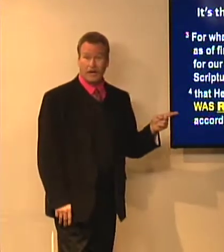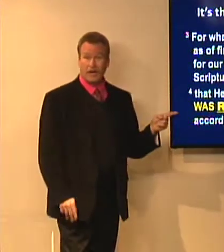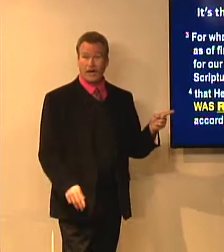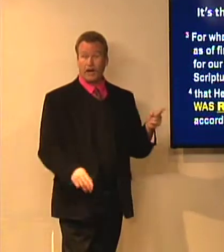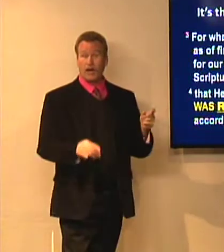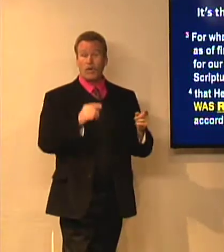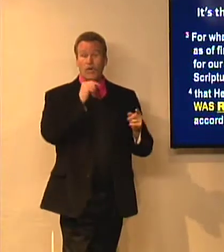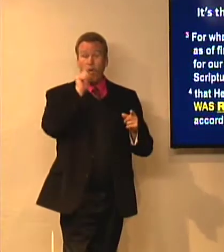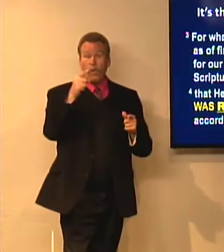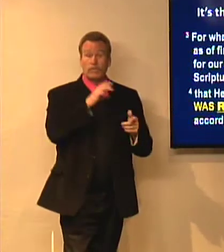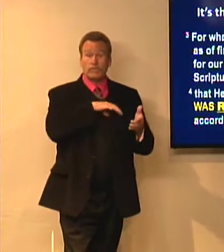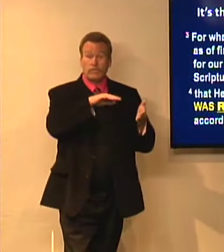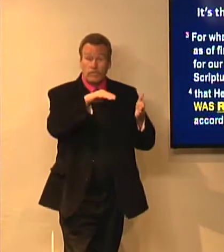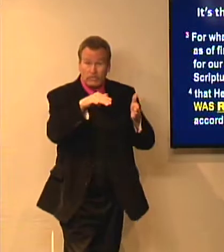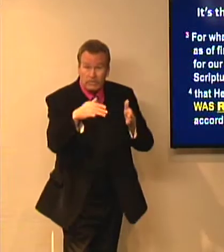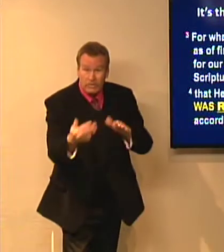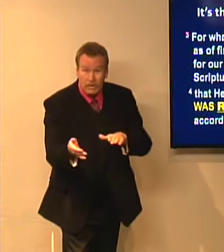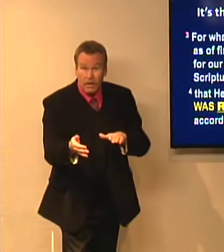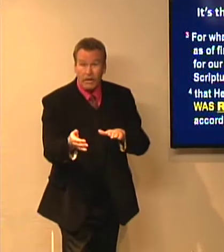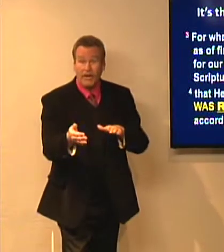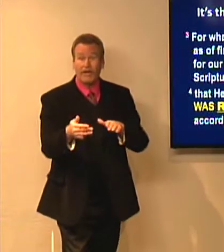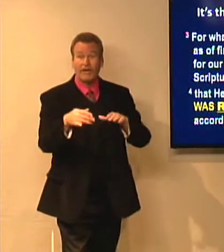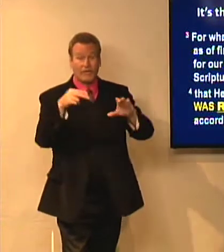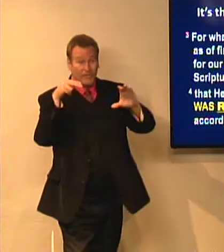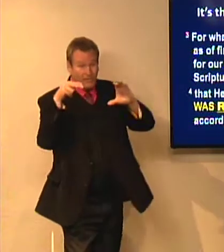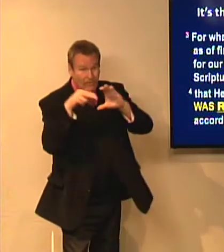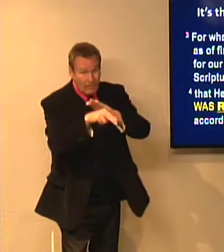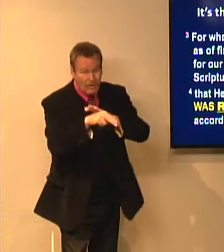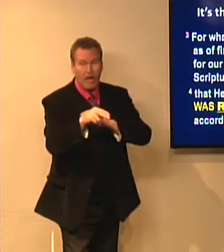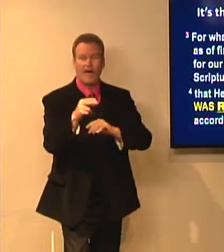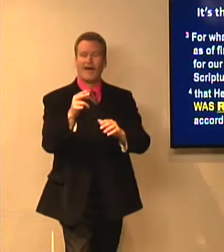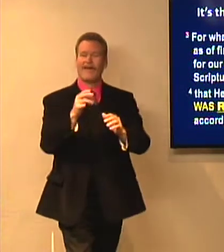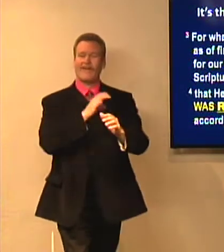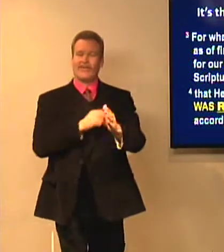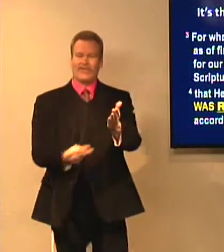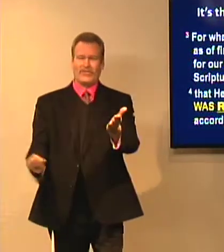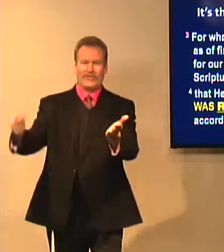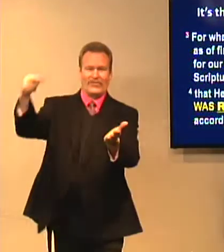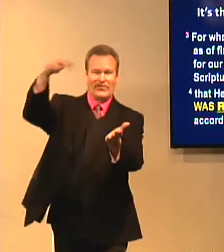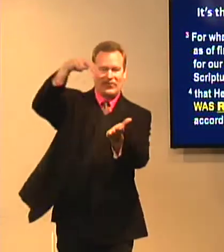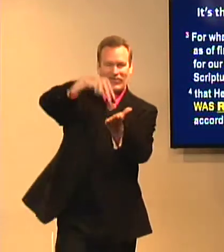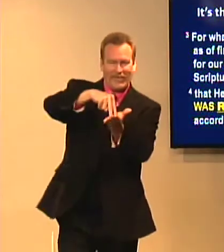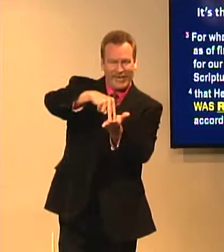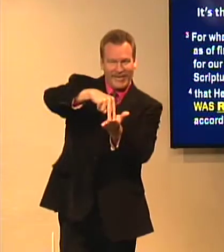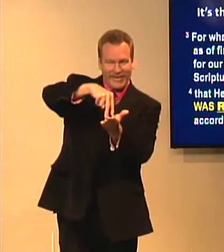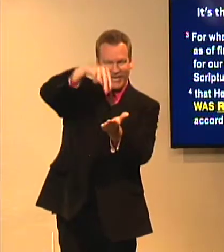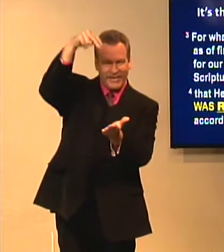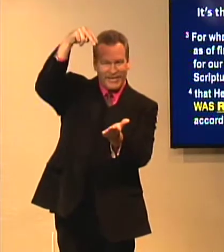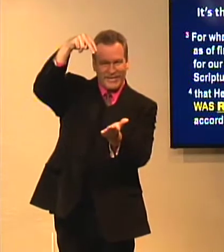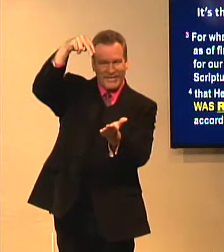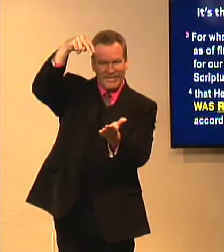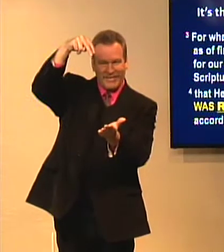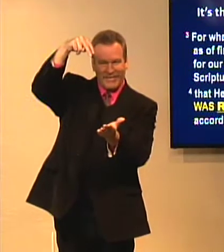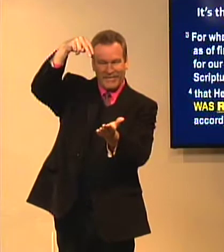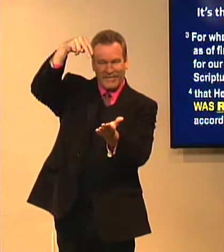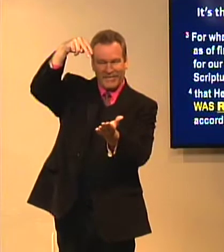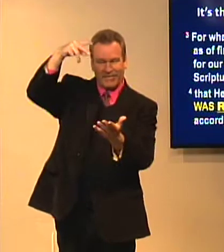and third, not only did Christ die, not only was he entombed, but also, Christ was raised on the third